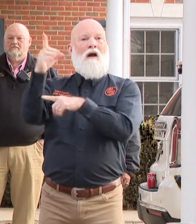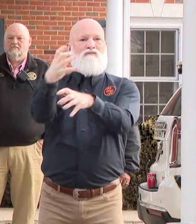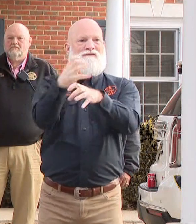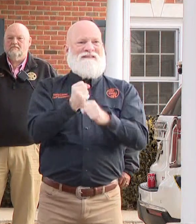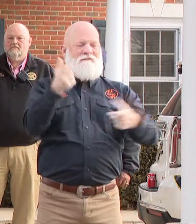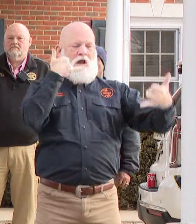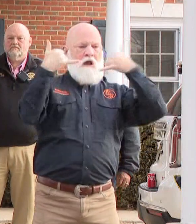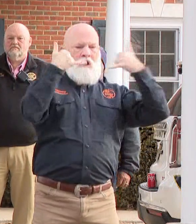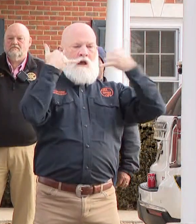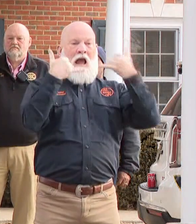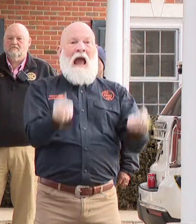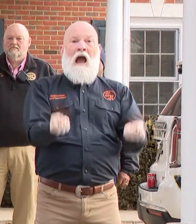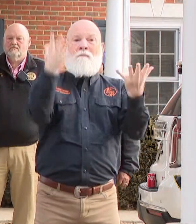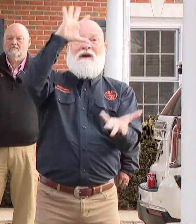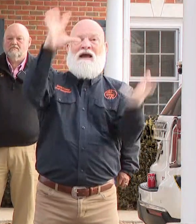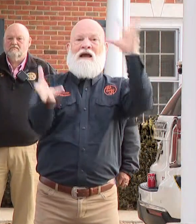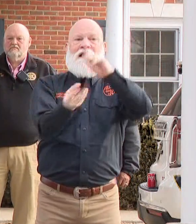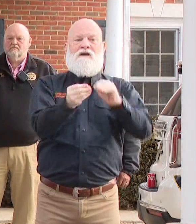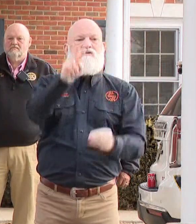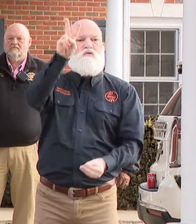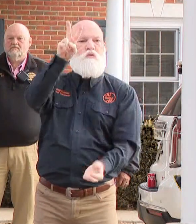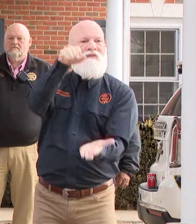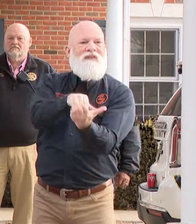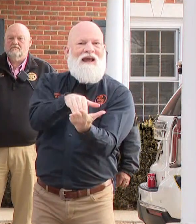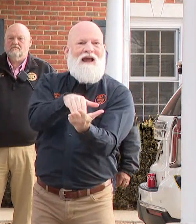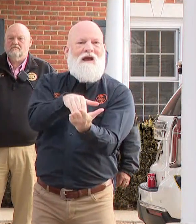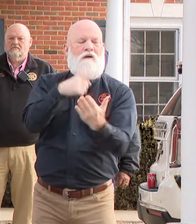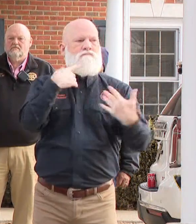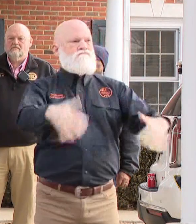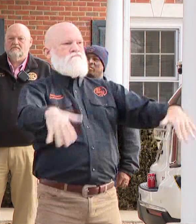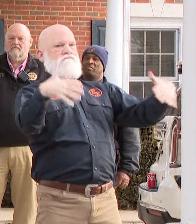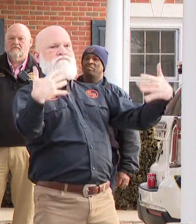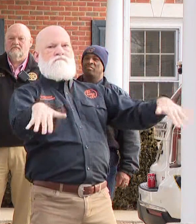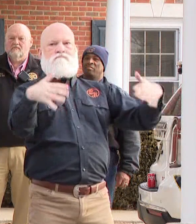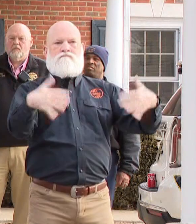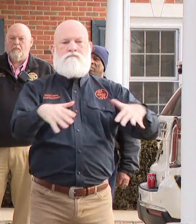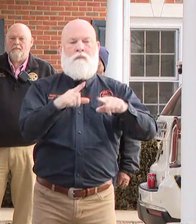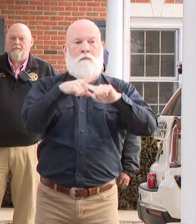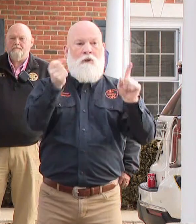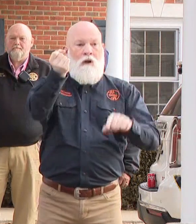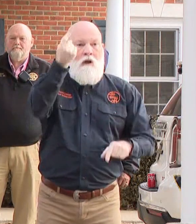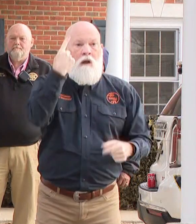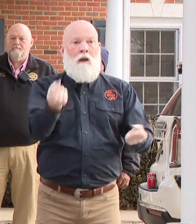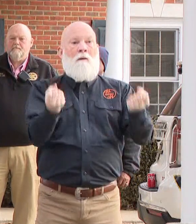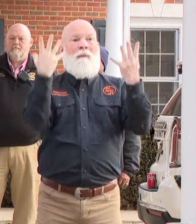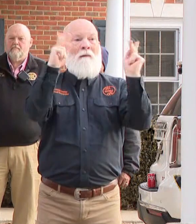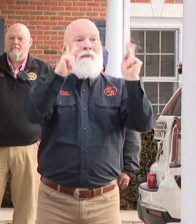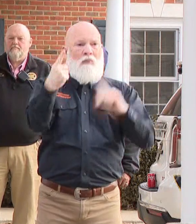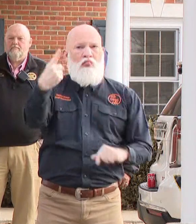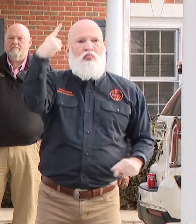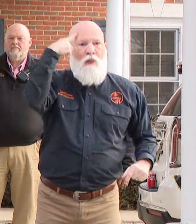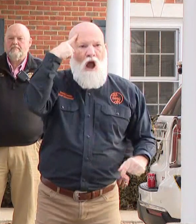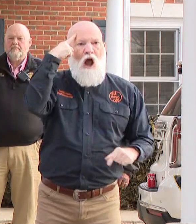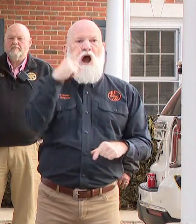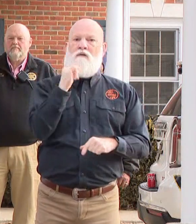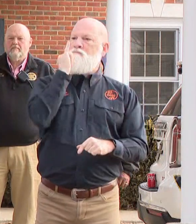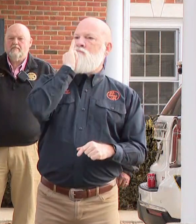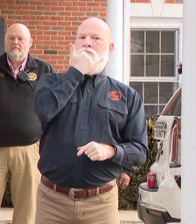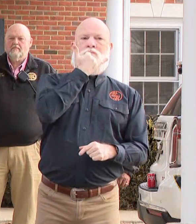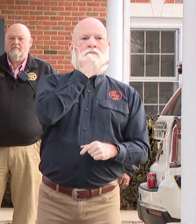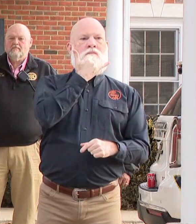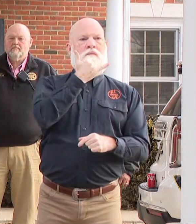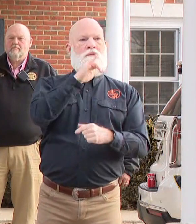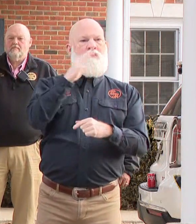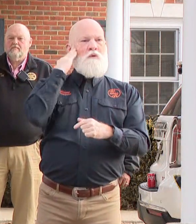There were reports that our center was inoperable. This report was inaccurate. The volume of calls received in the first few